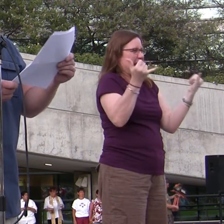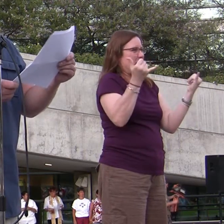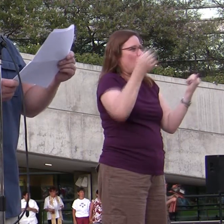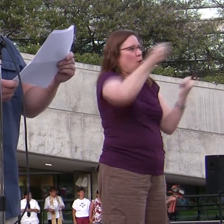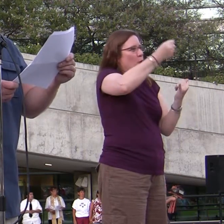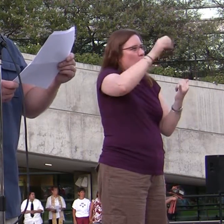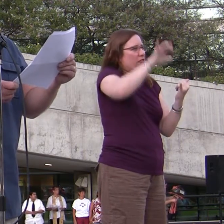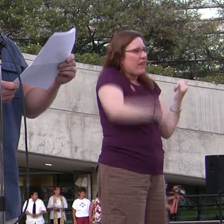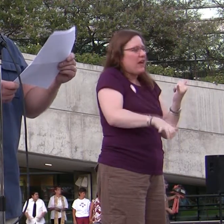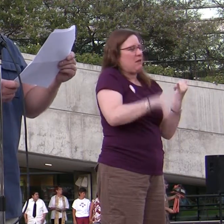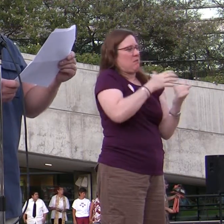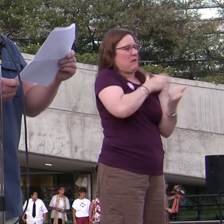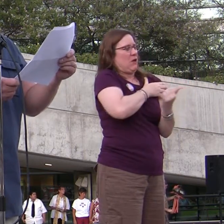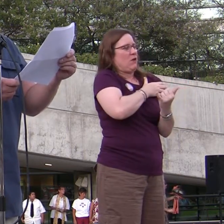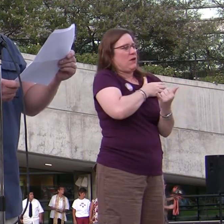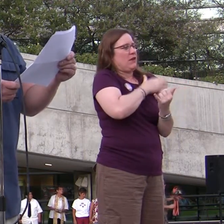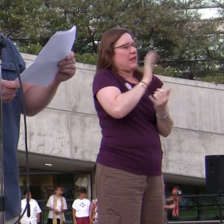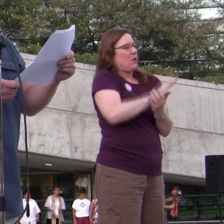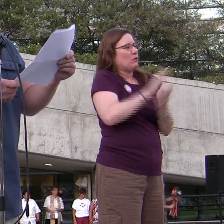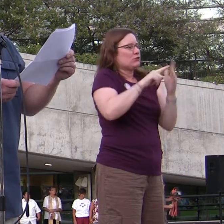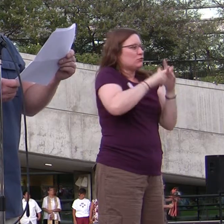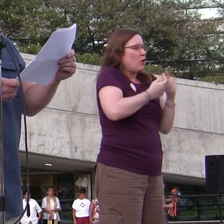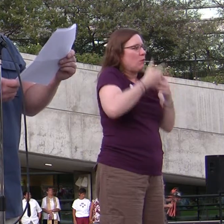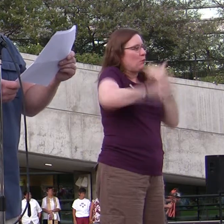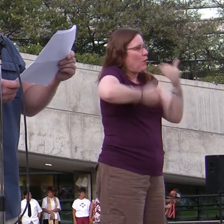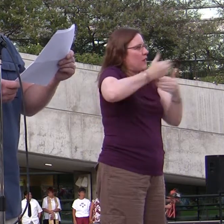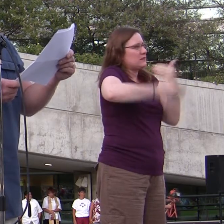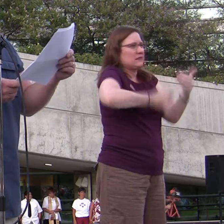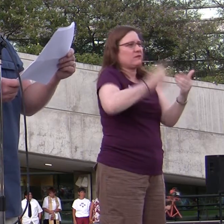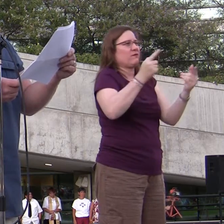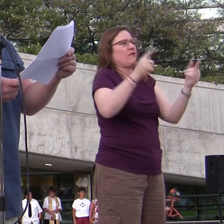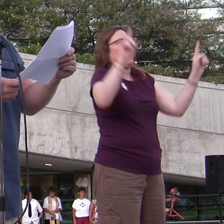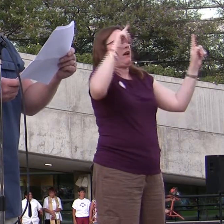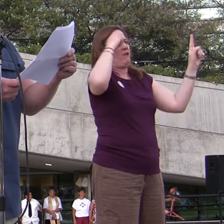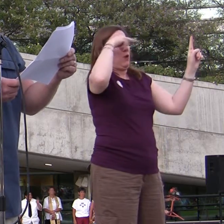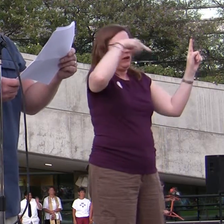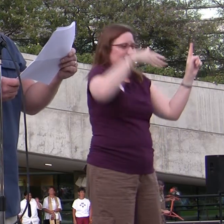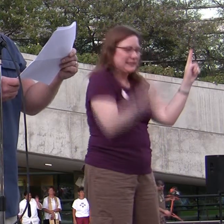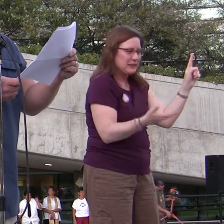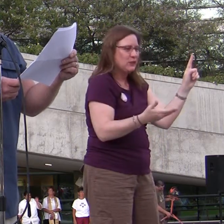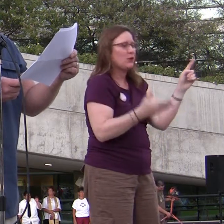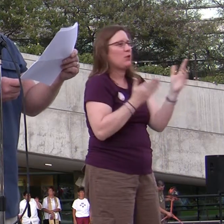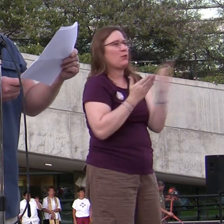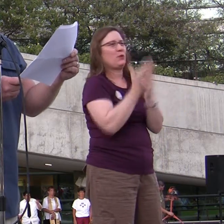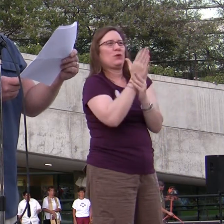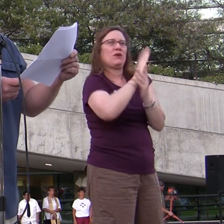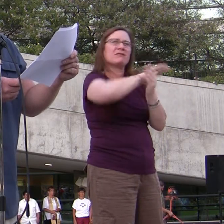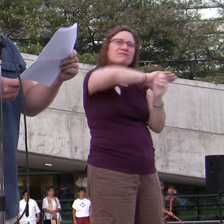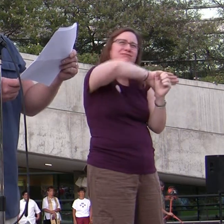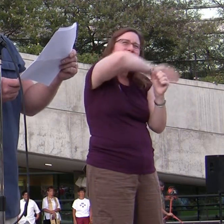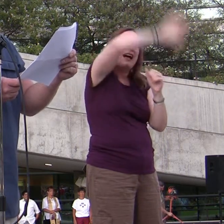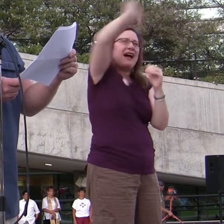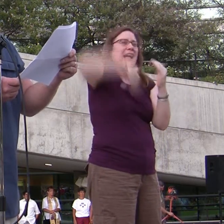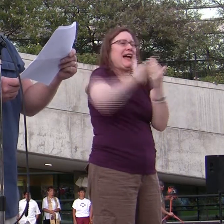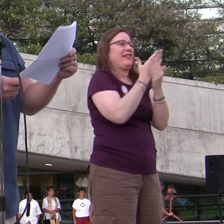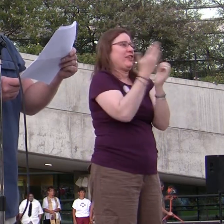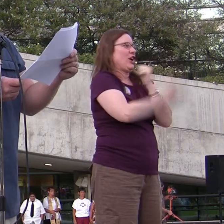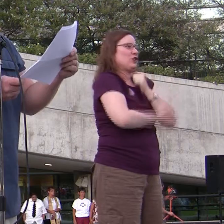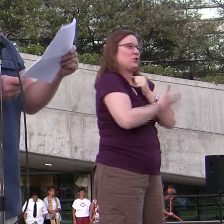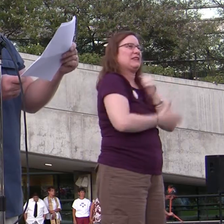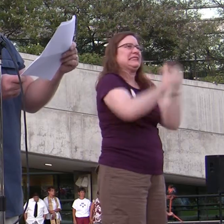the power to initiate the process, finally, here and throughout the country, to becoming an equal America.